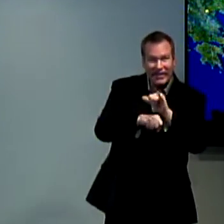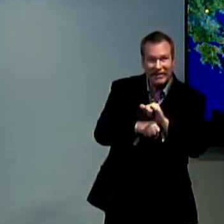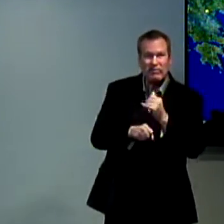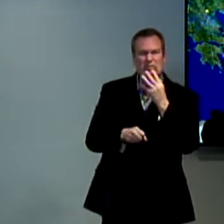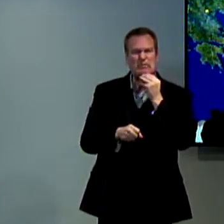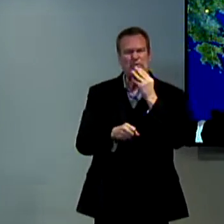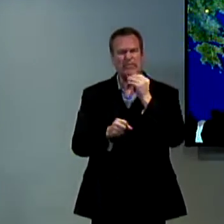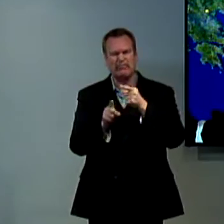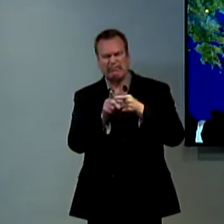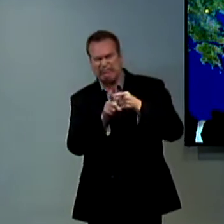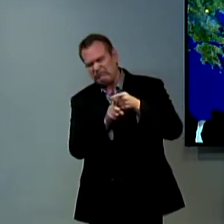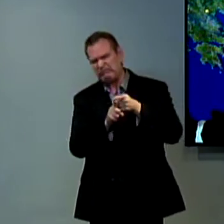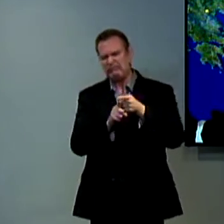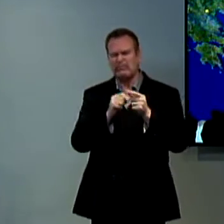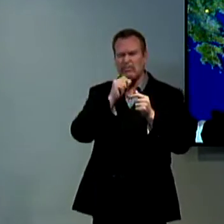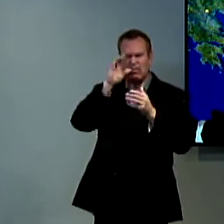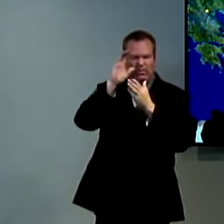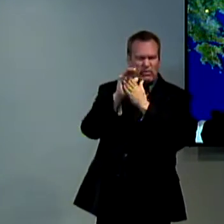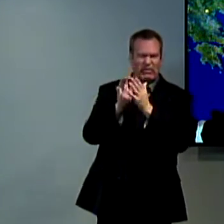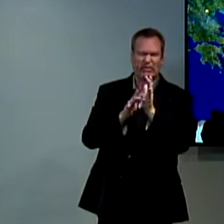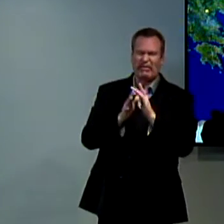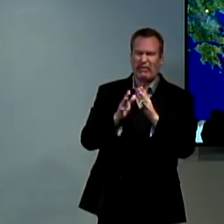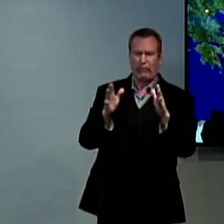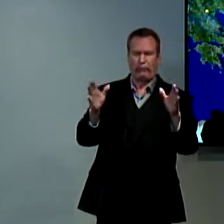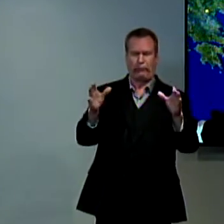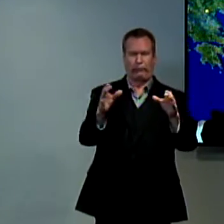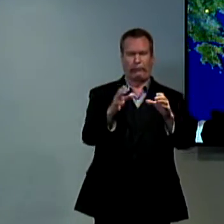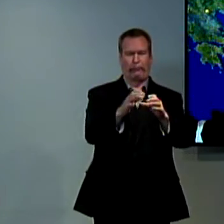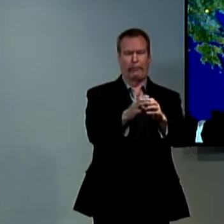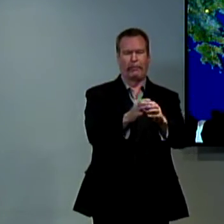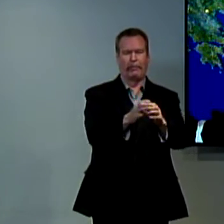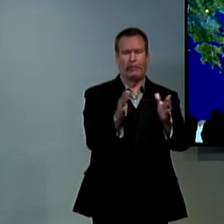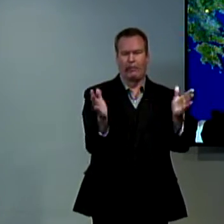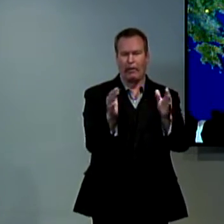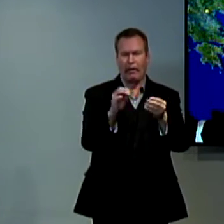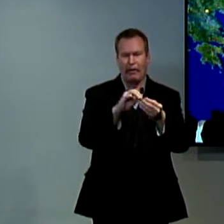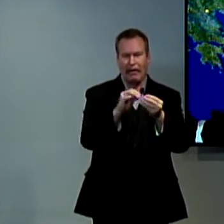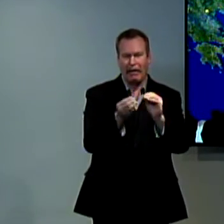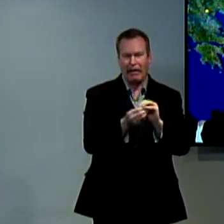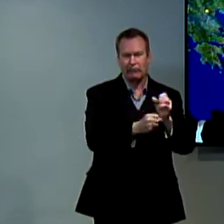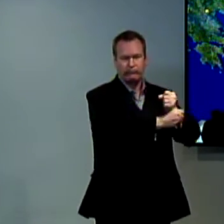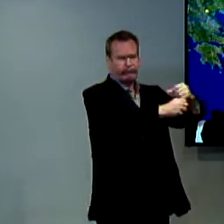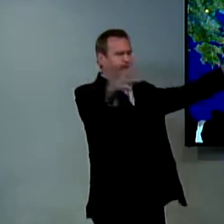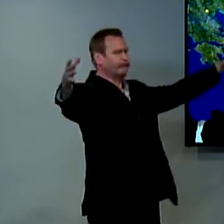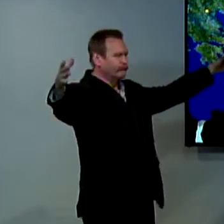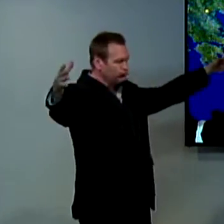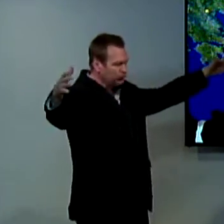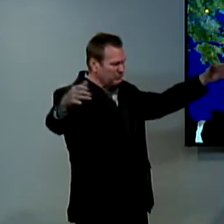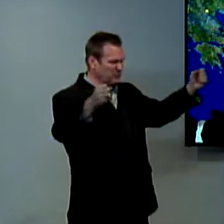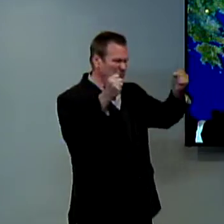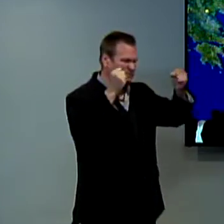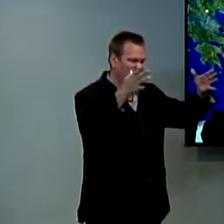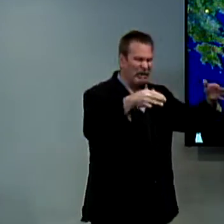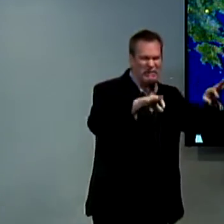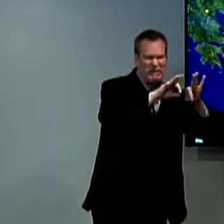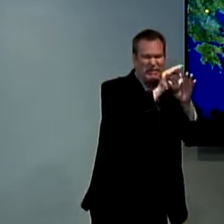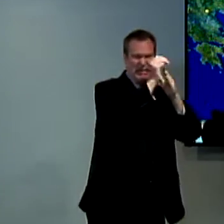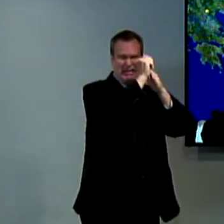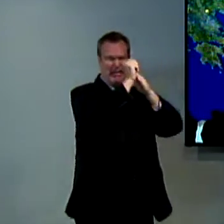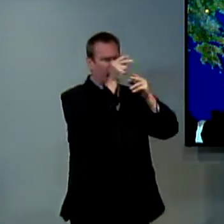you know when you would enter the synagogue usually you you had like a small elite group of Jews and